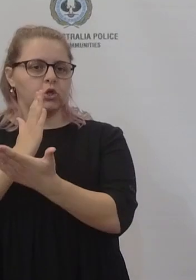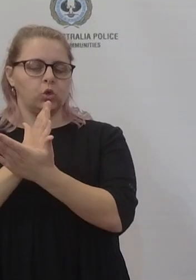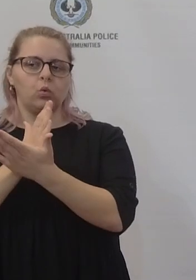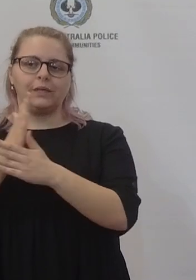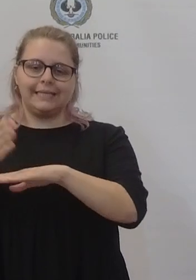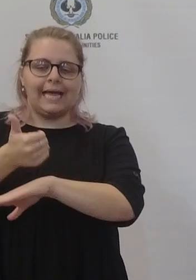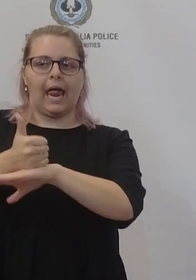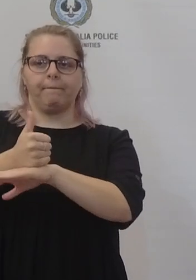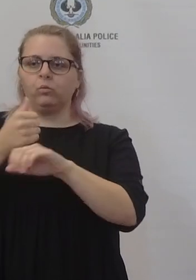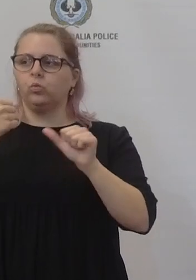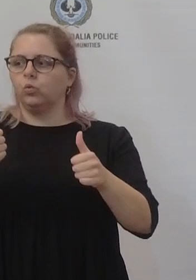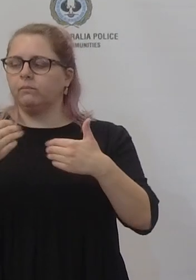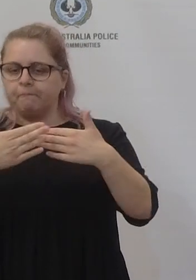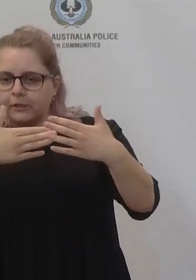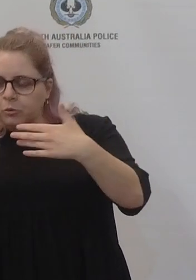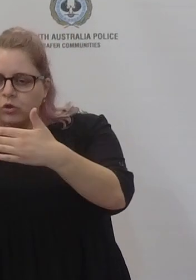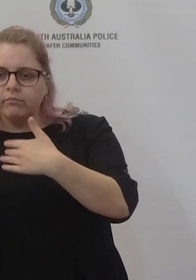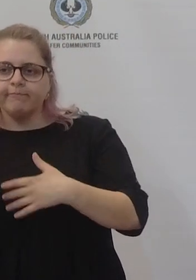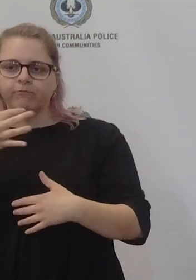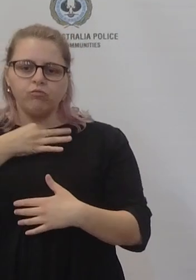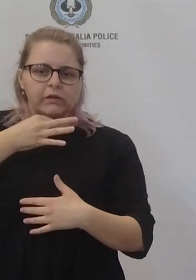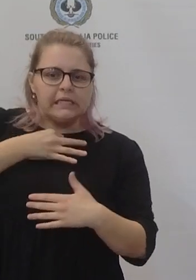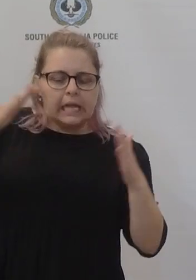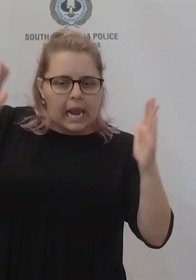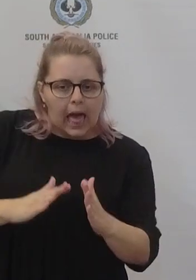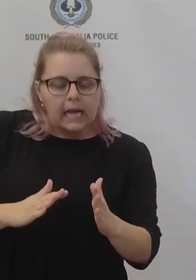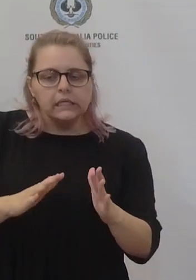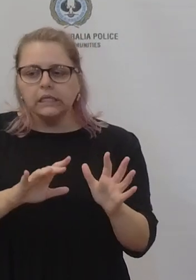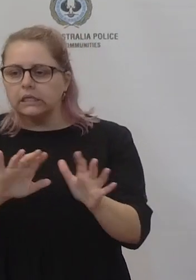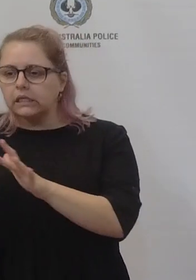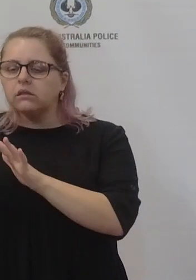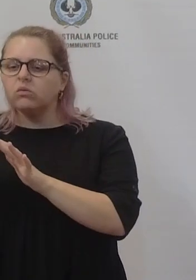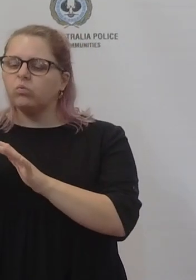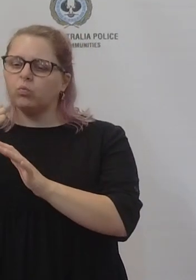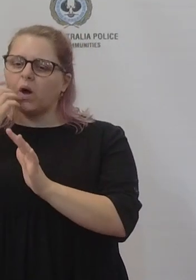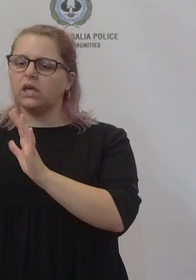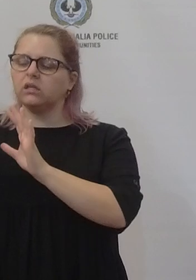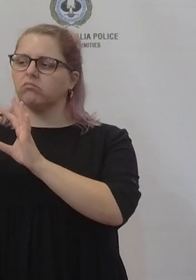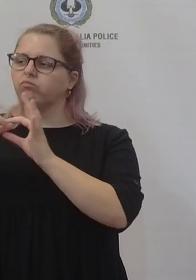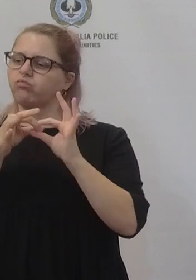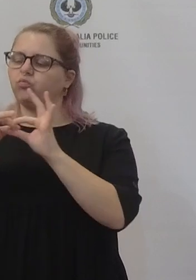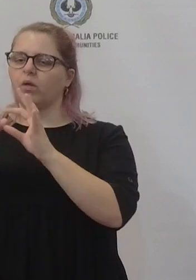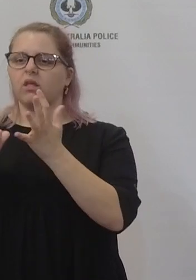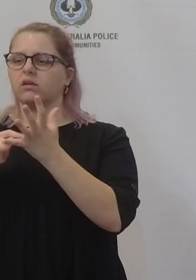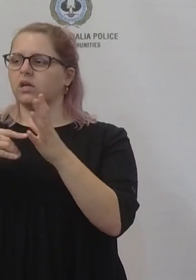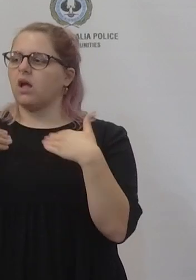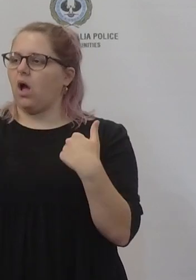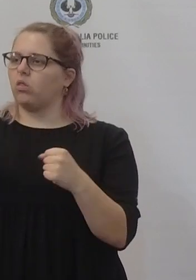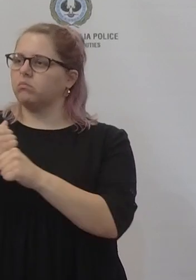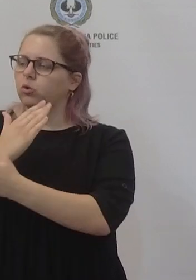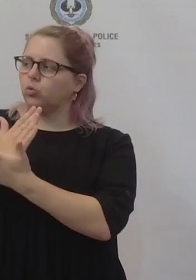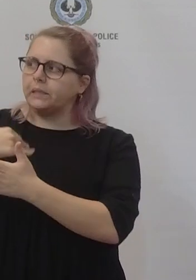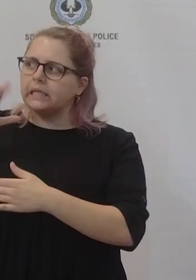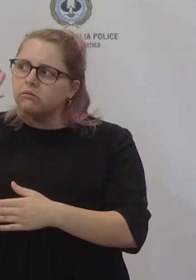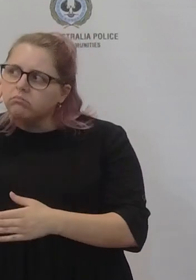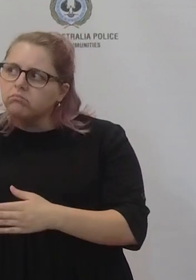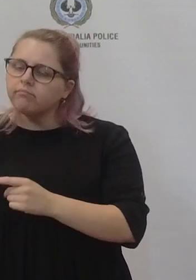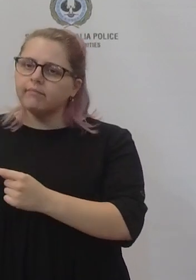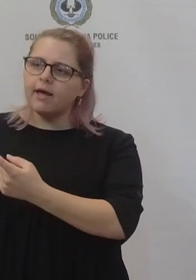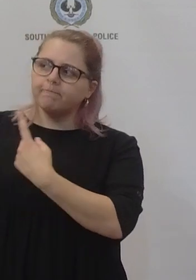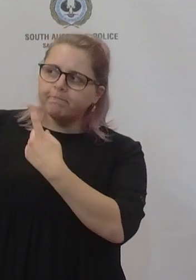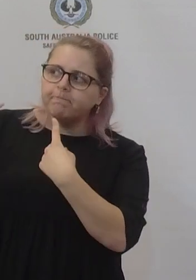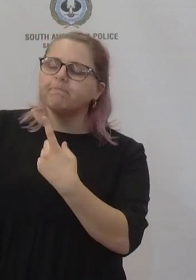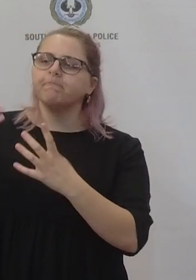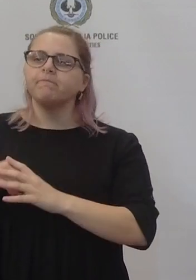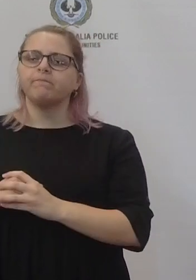vulnerable kids and we will always do that with SA Health. So I want to reassure parents that we are continuing to take this